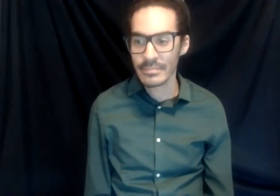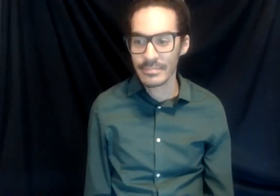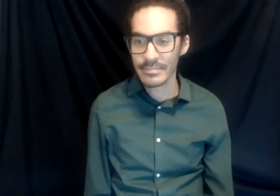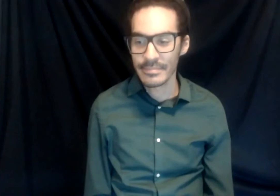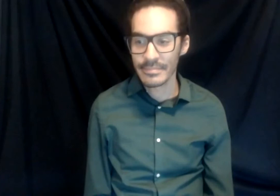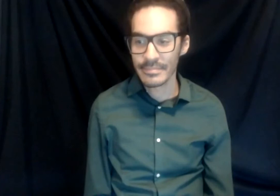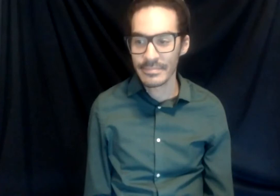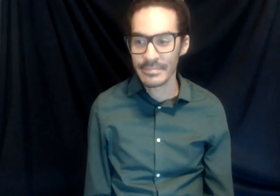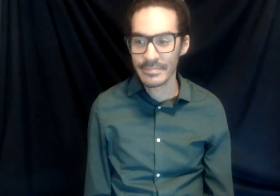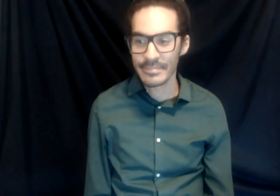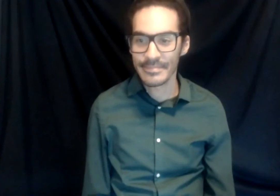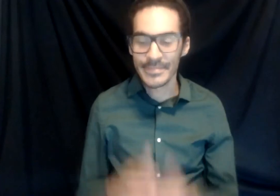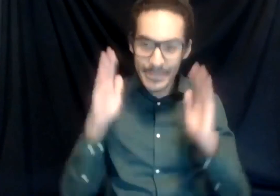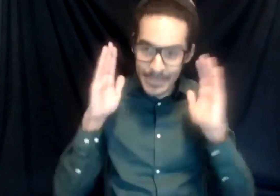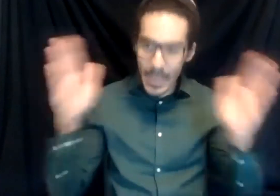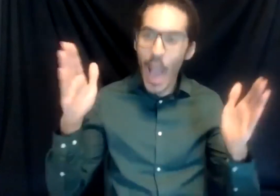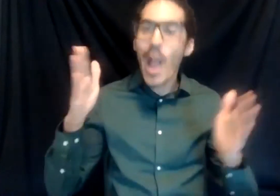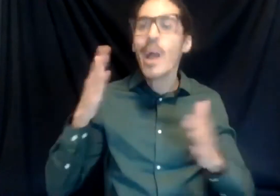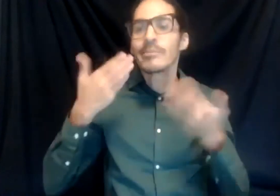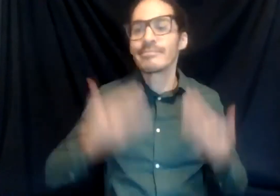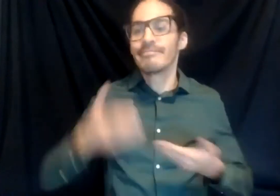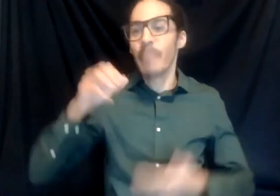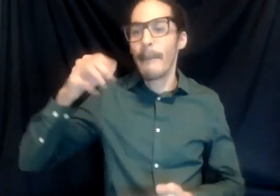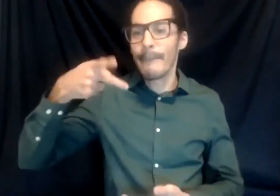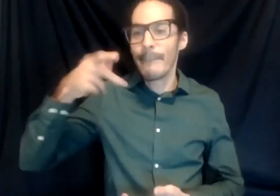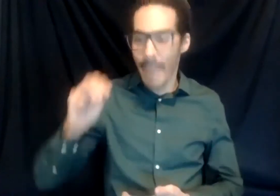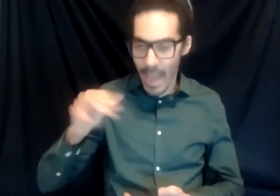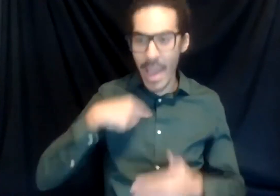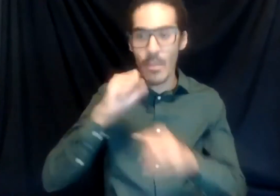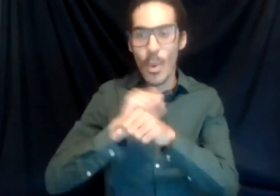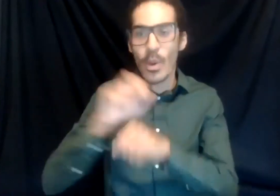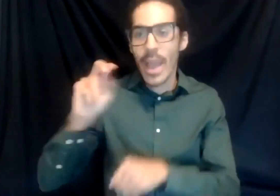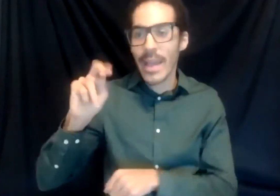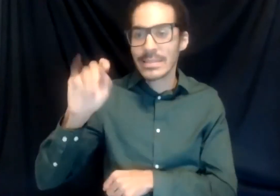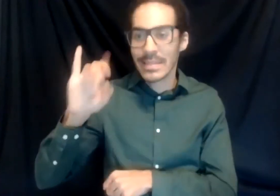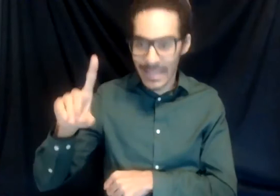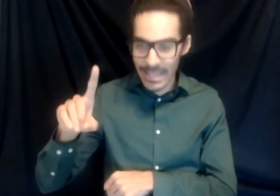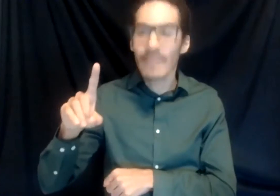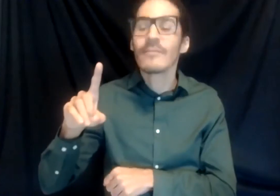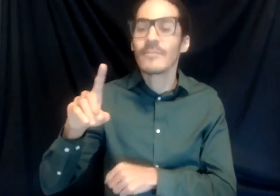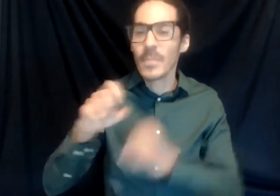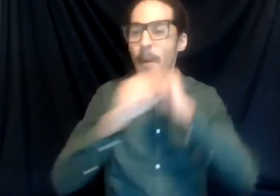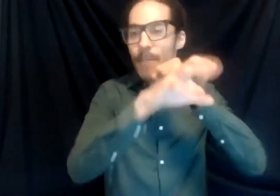Hi, everybody. I'm Pam Carmichael, and I work at NTID in the marketing and communications area.